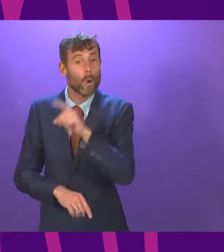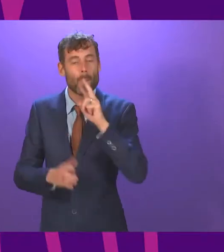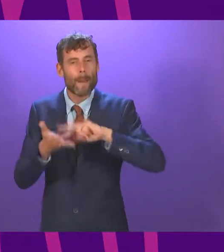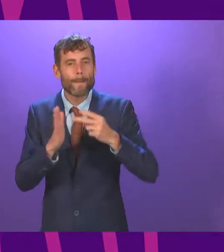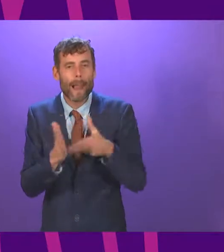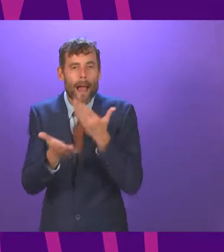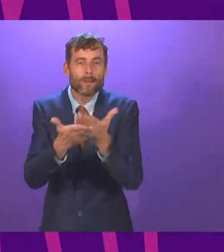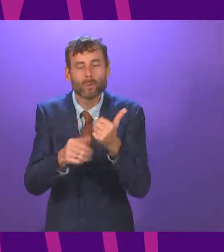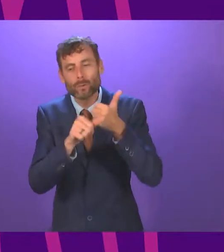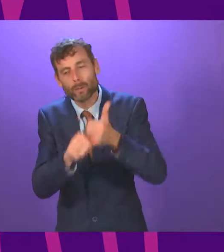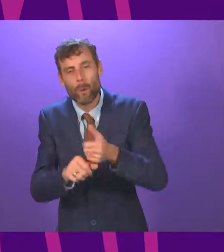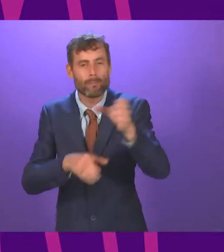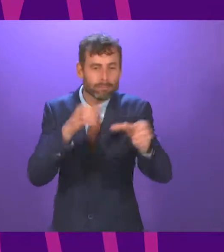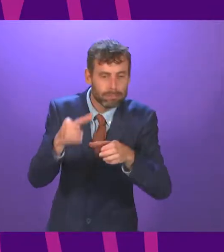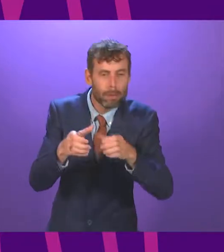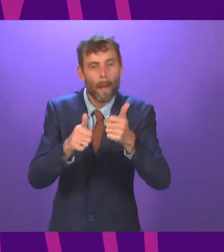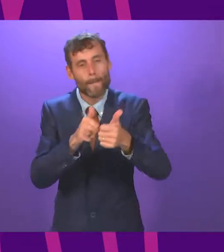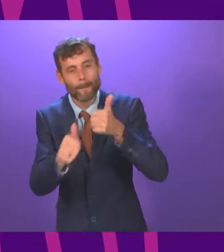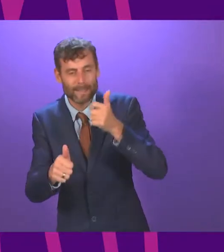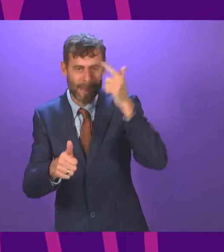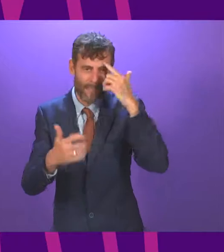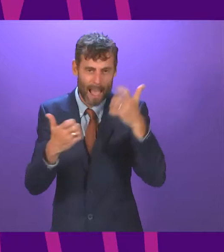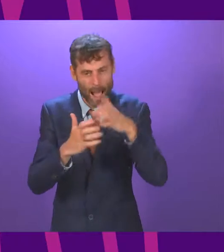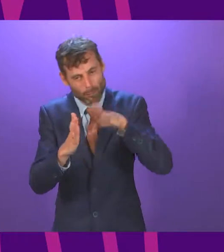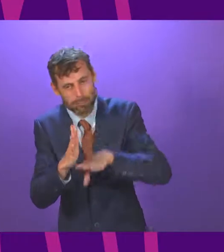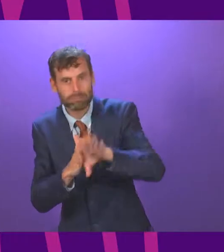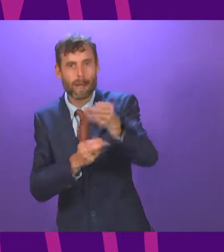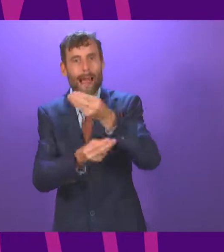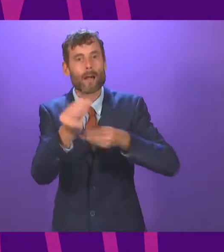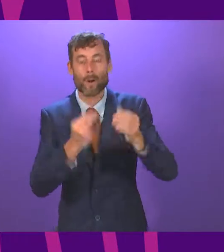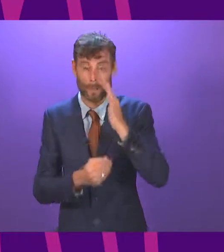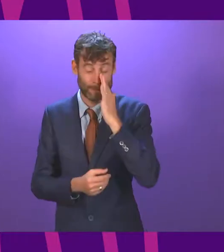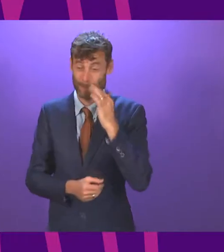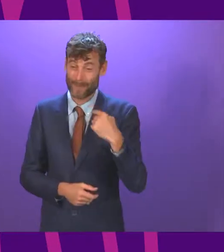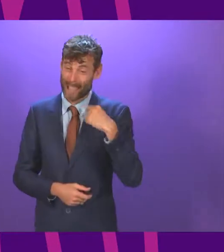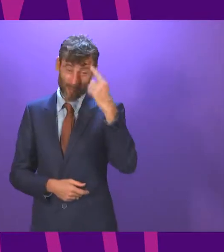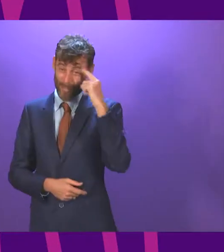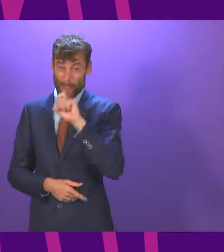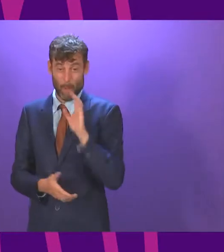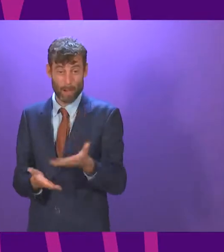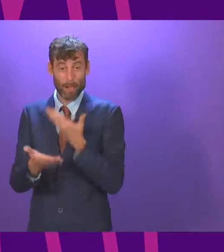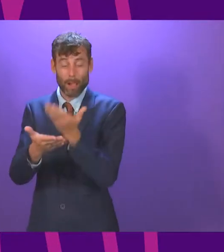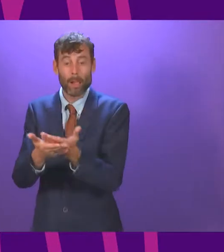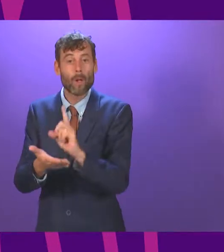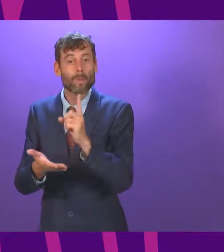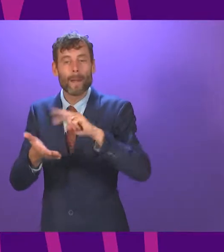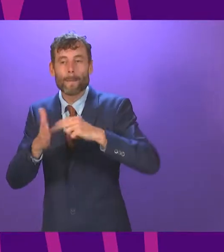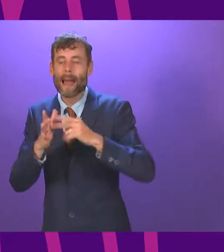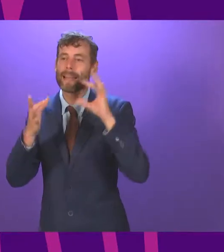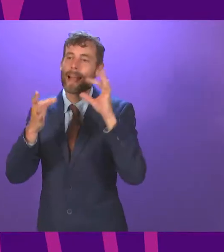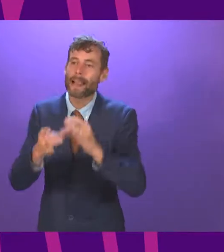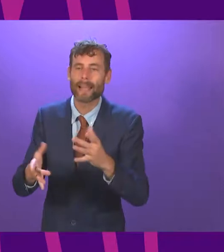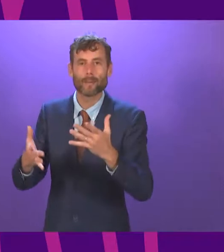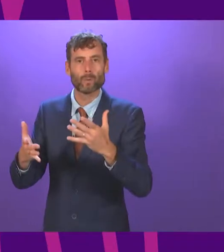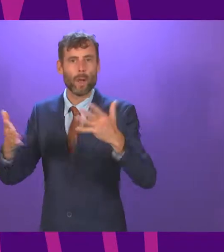support employers and businesses to deliver our economic recovery. It's not even, with their new coalition partners, going to be a plan to give our nation the